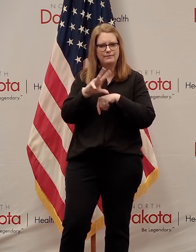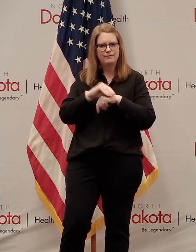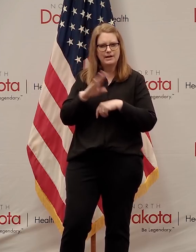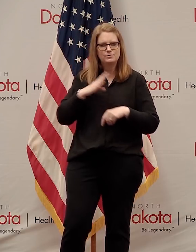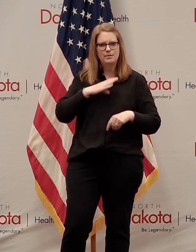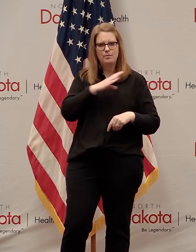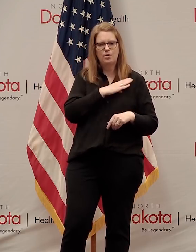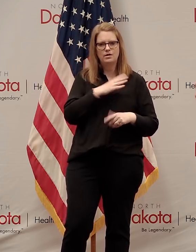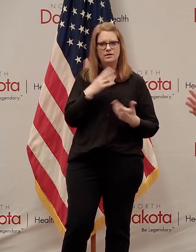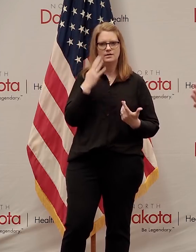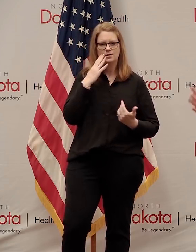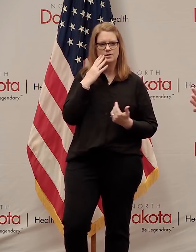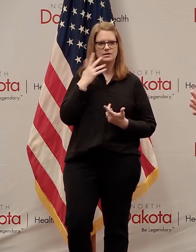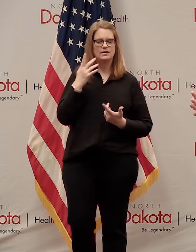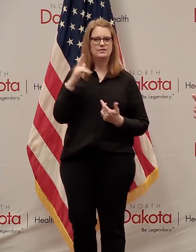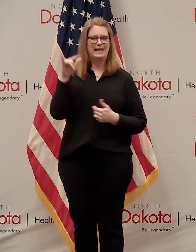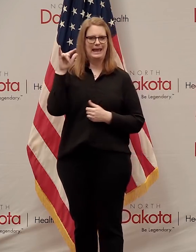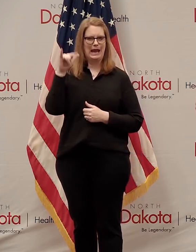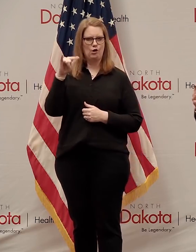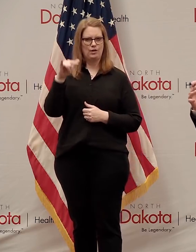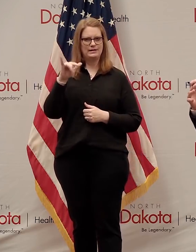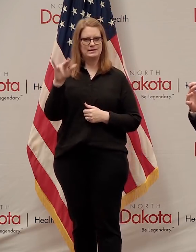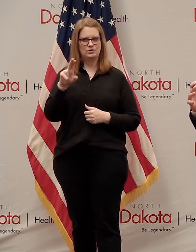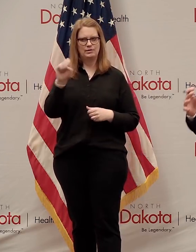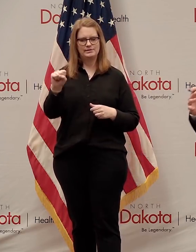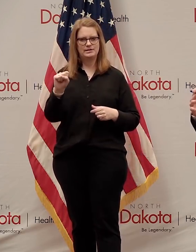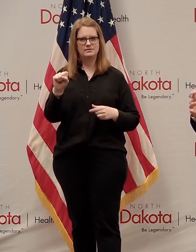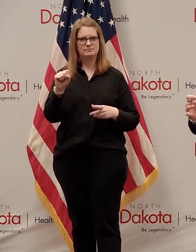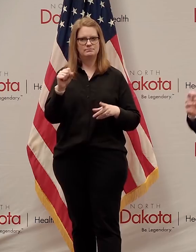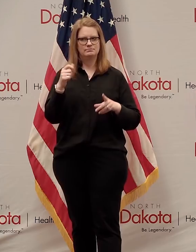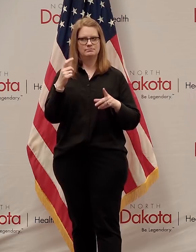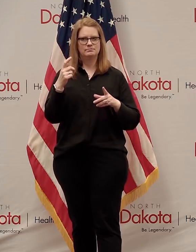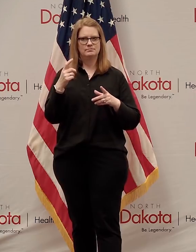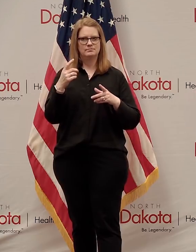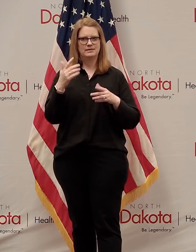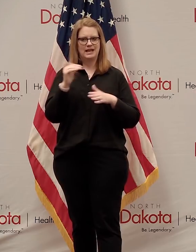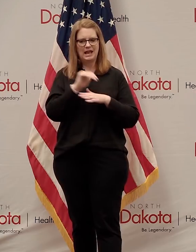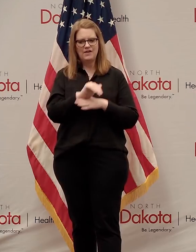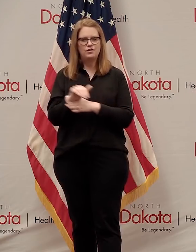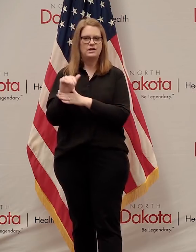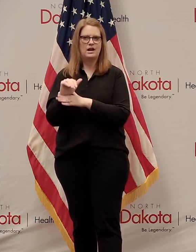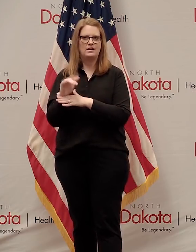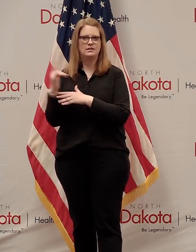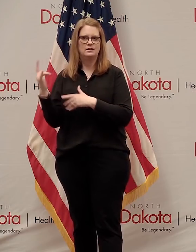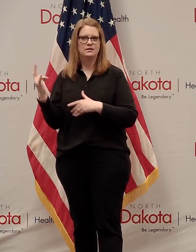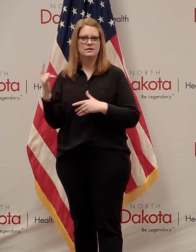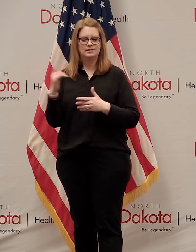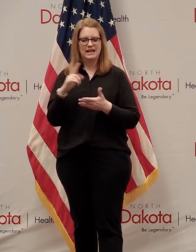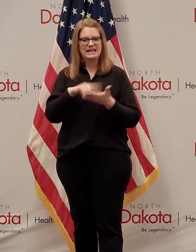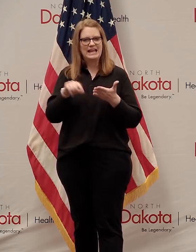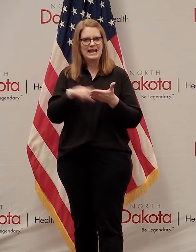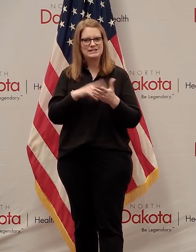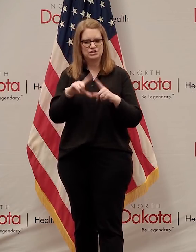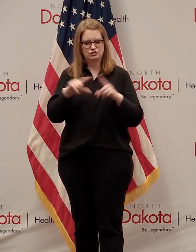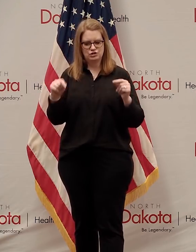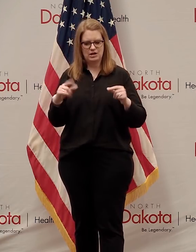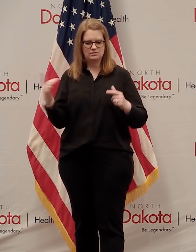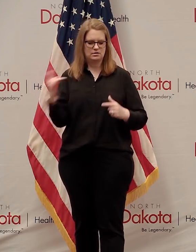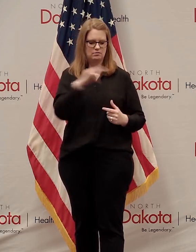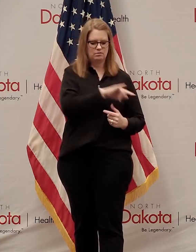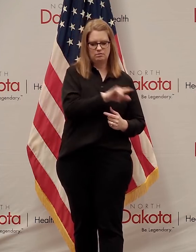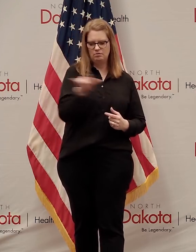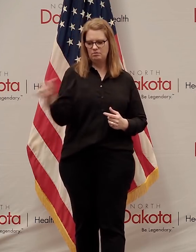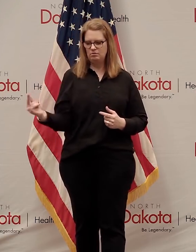was literally an airlines in the United States that flew every night, canceled checks between different Federal